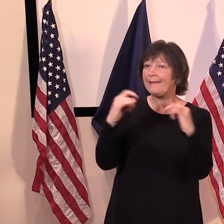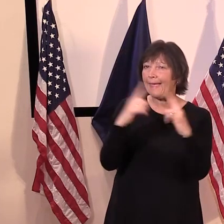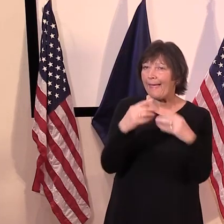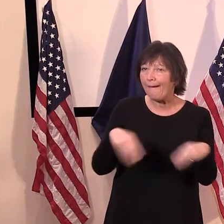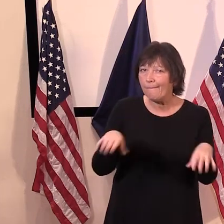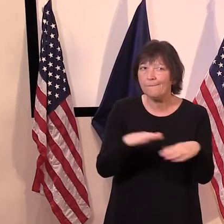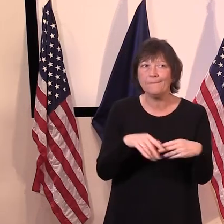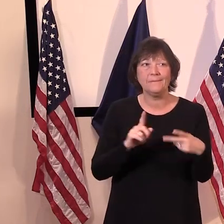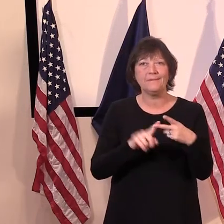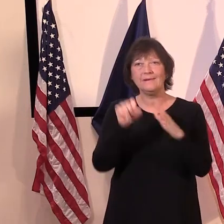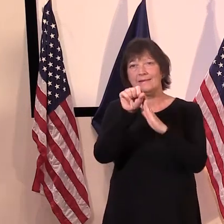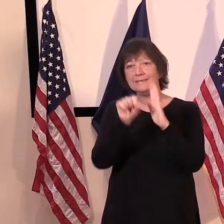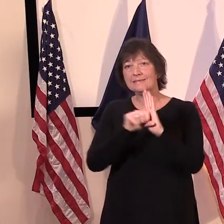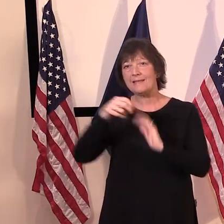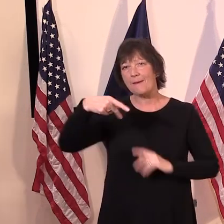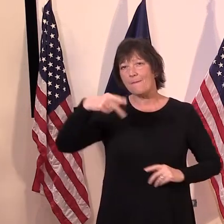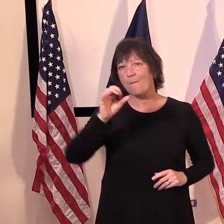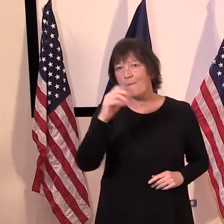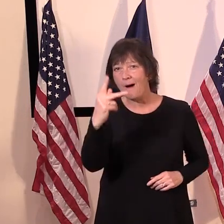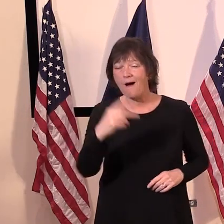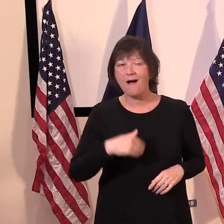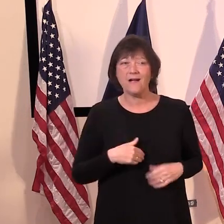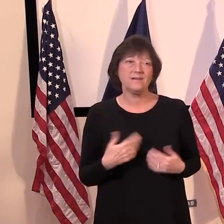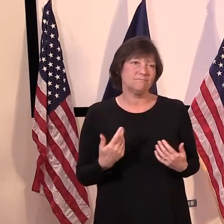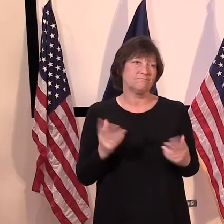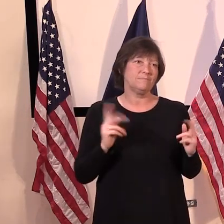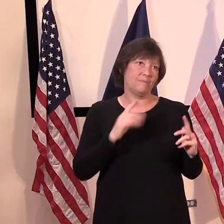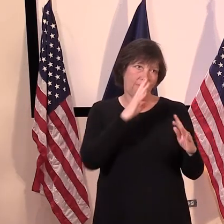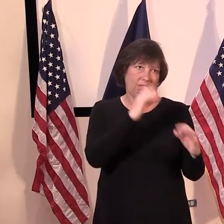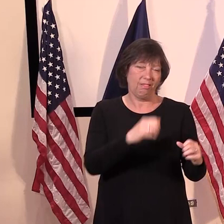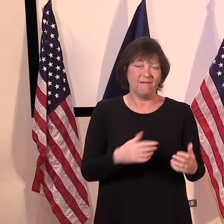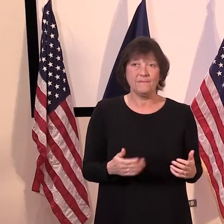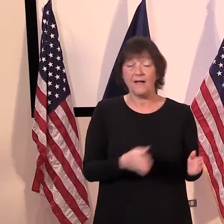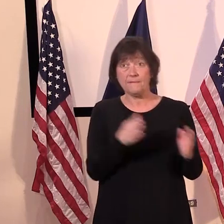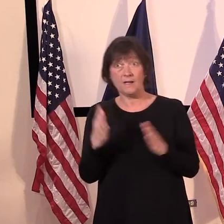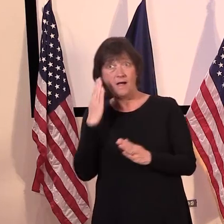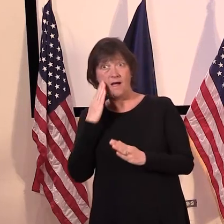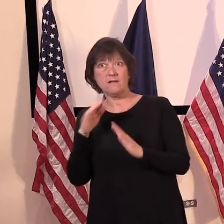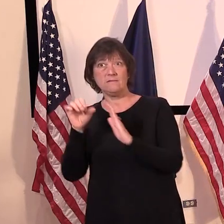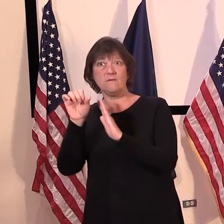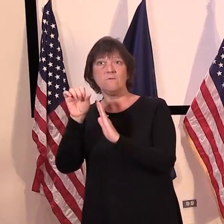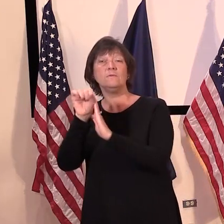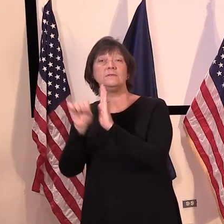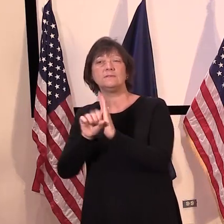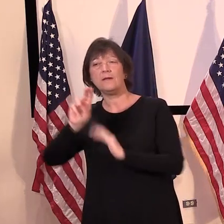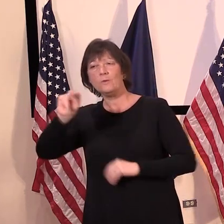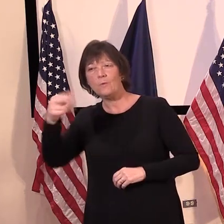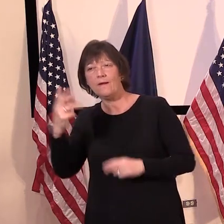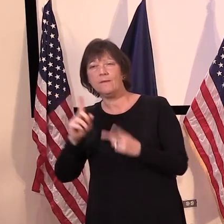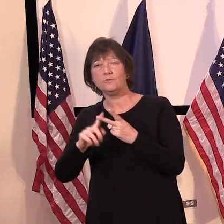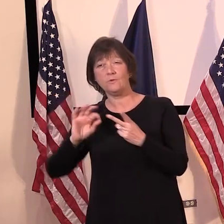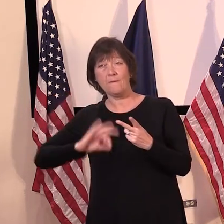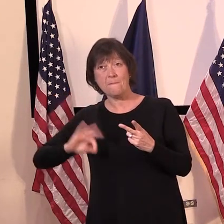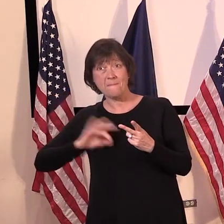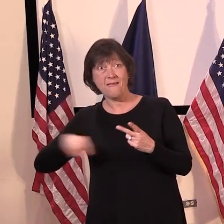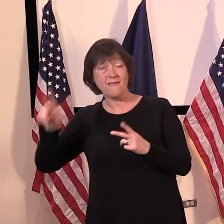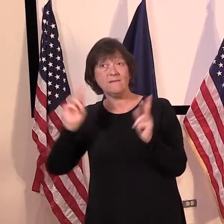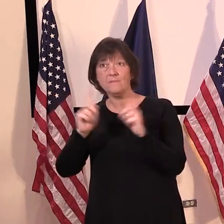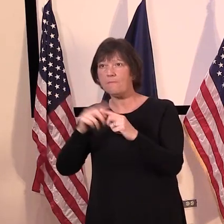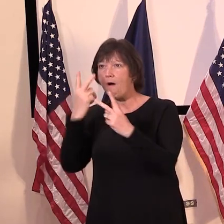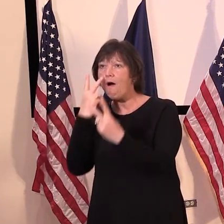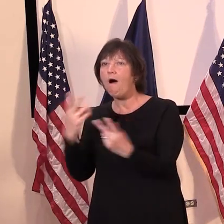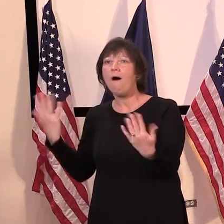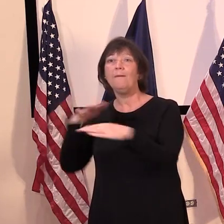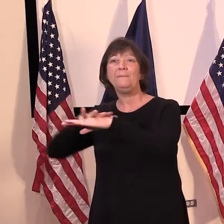the case of, uh, I know New Hampshire and Maine are very concerned, uh, about their beaches, for instance. And so, not that